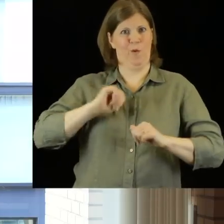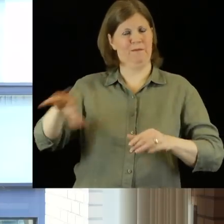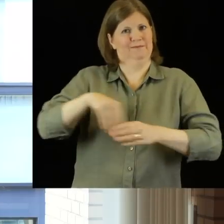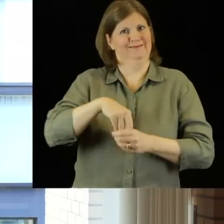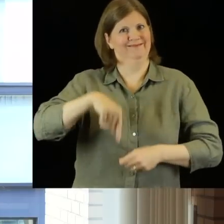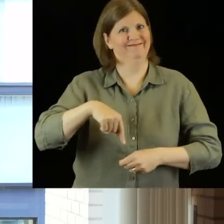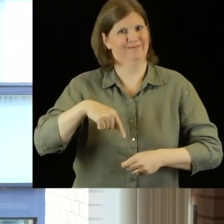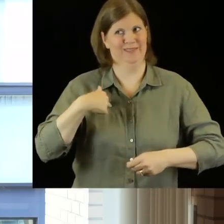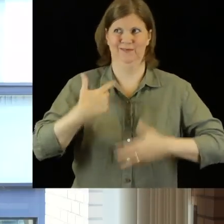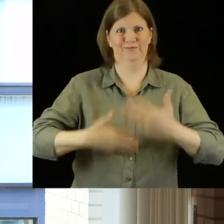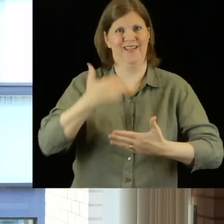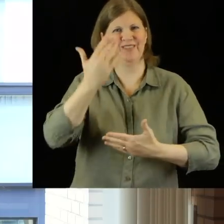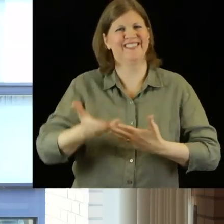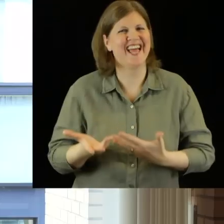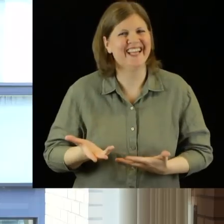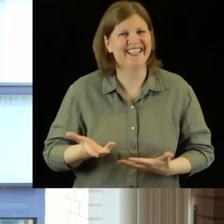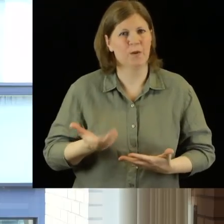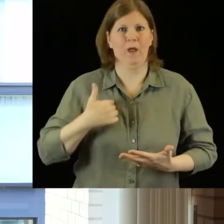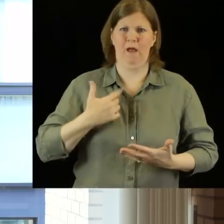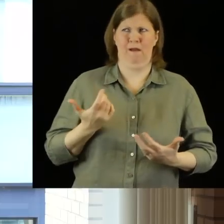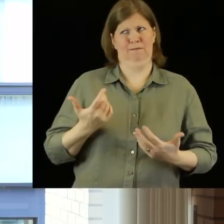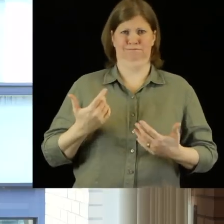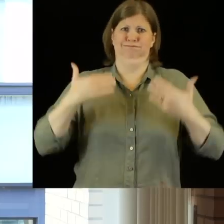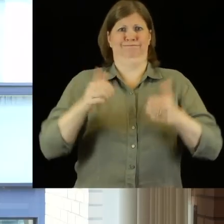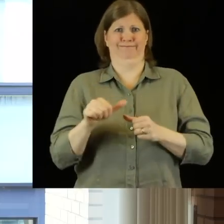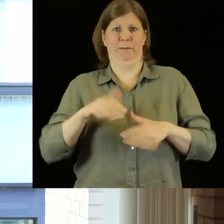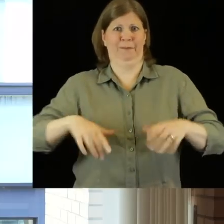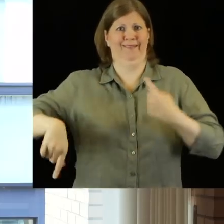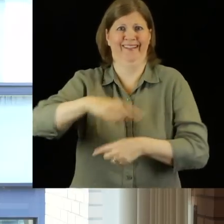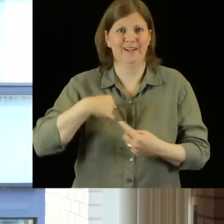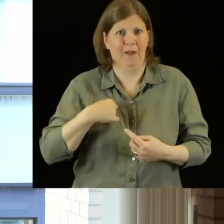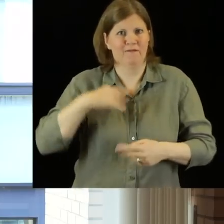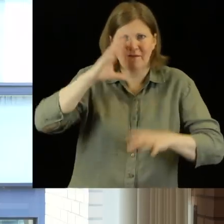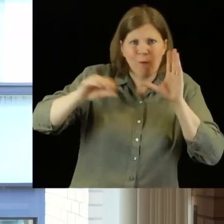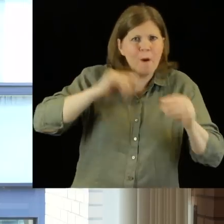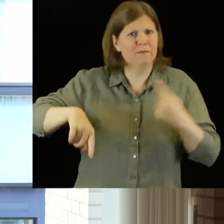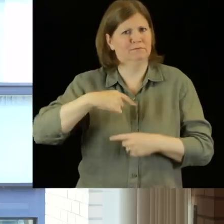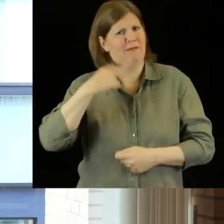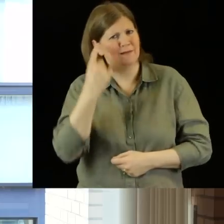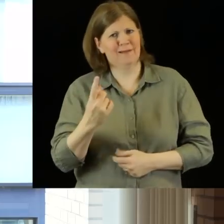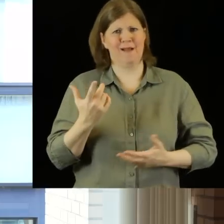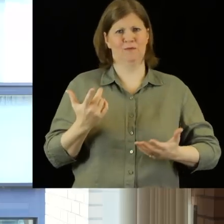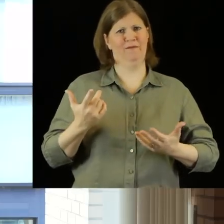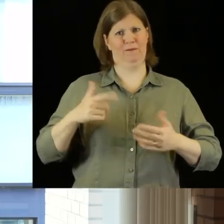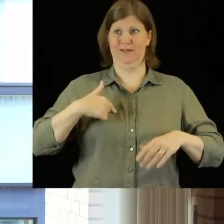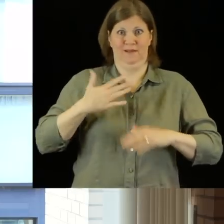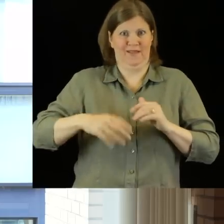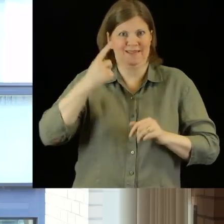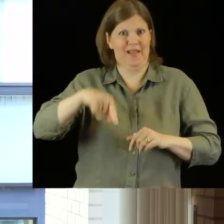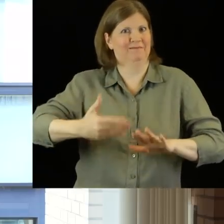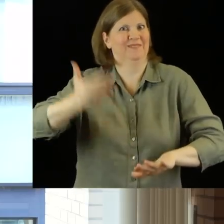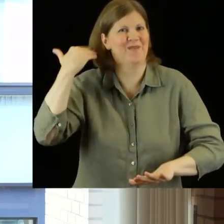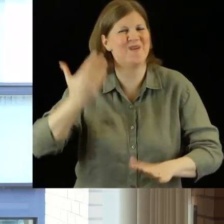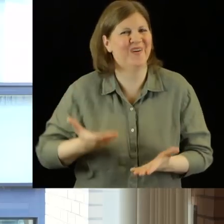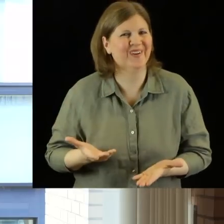Deaf performers in the work that we do just day in, day out. We will all be better people. We will be informed. We will all